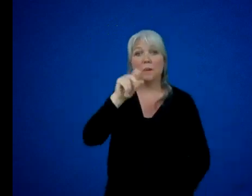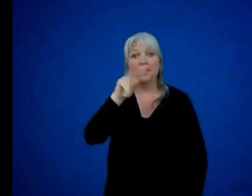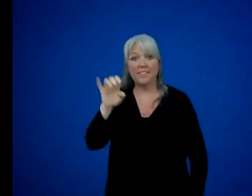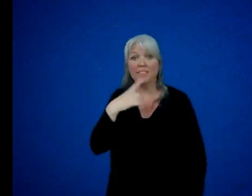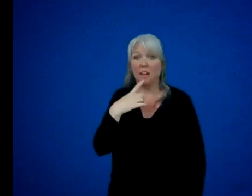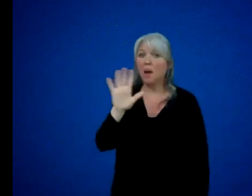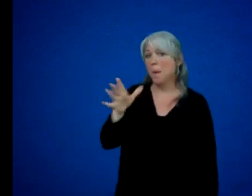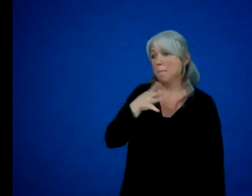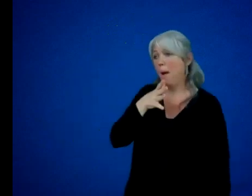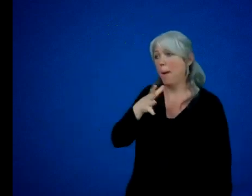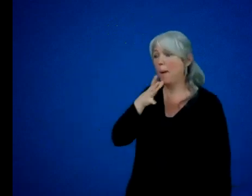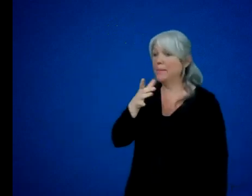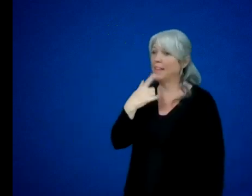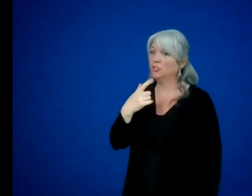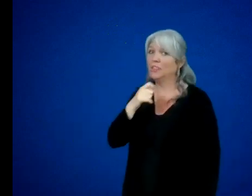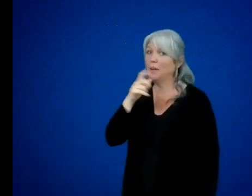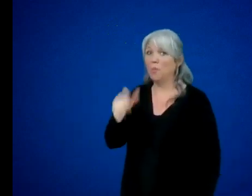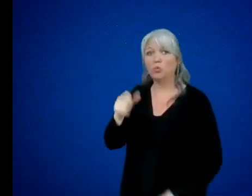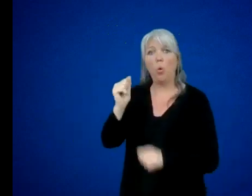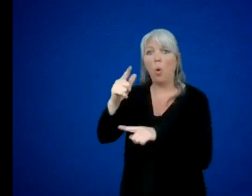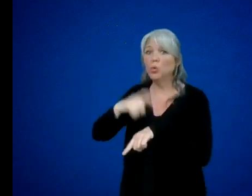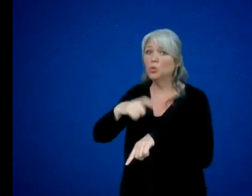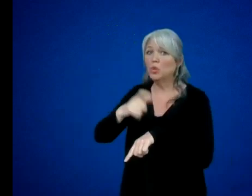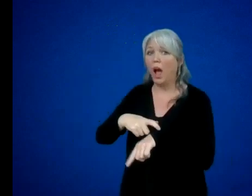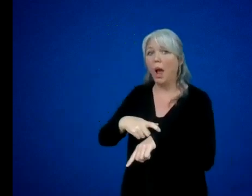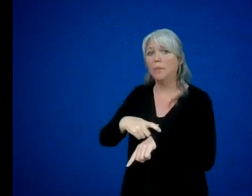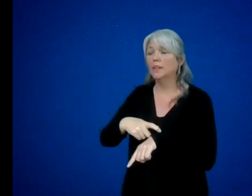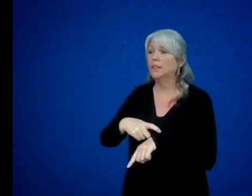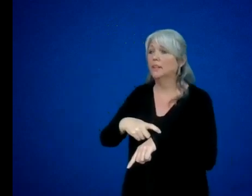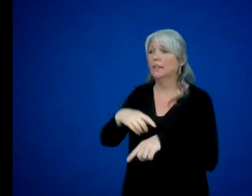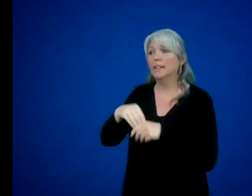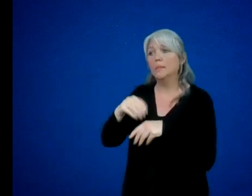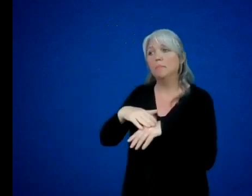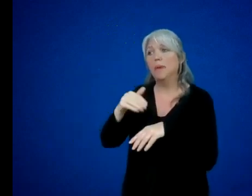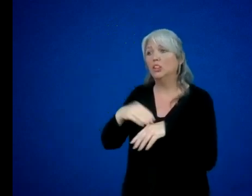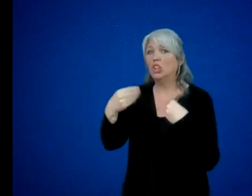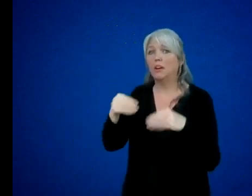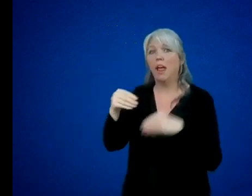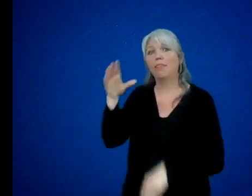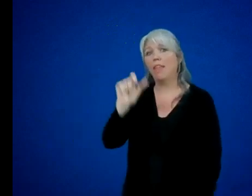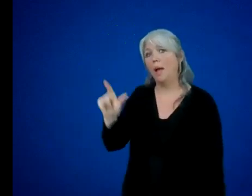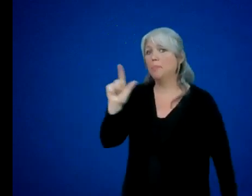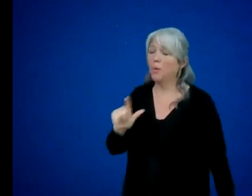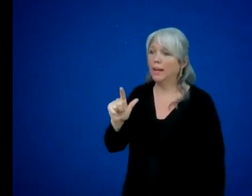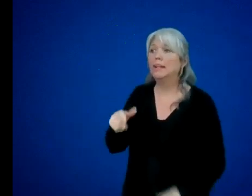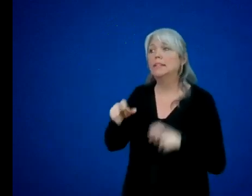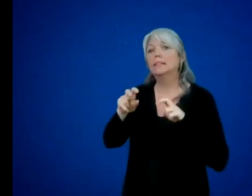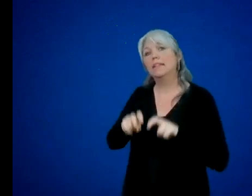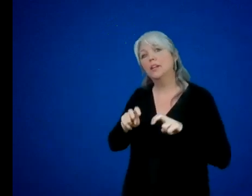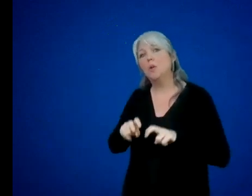mama says you shouldn't be spending all your time cooped up in that pet shop and at that library, sitting around talking with old